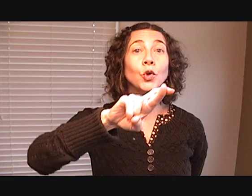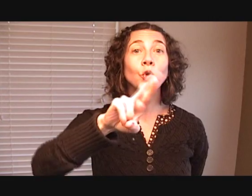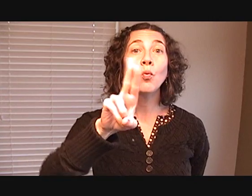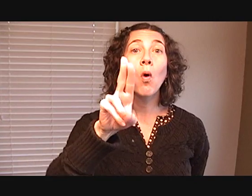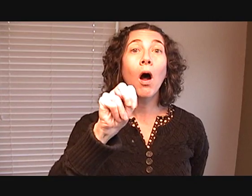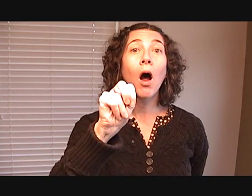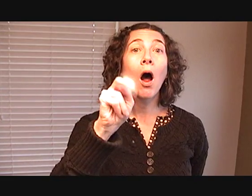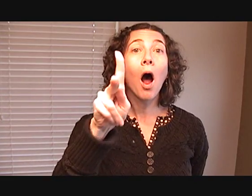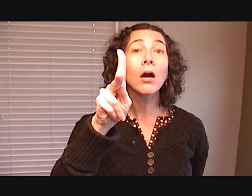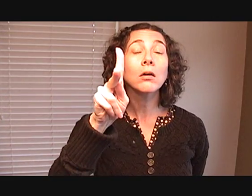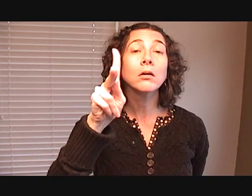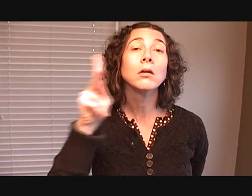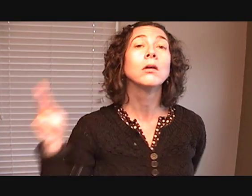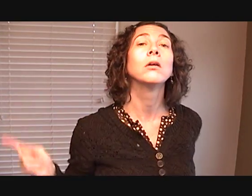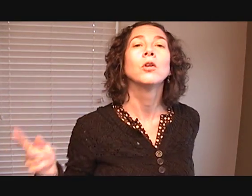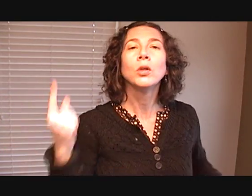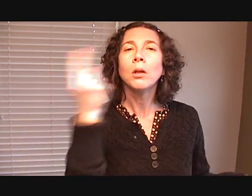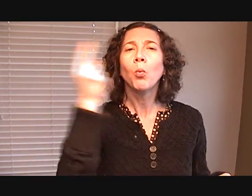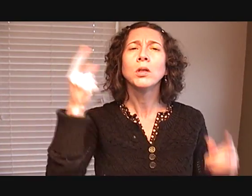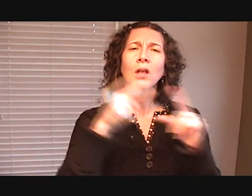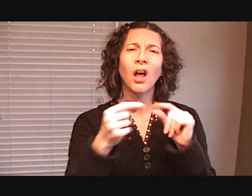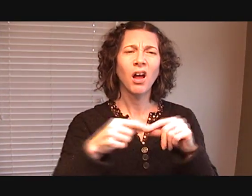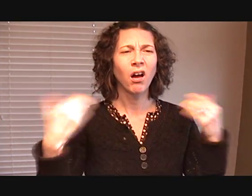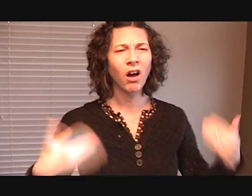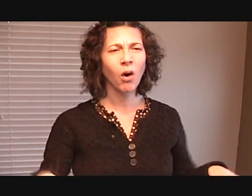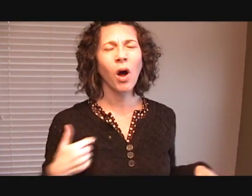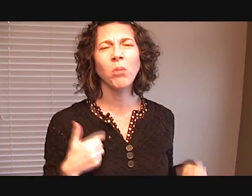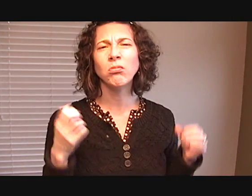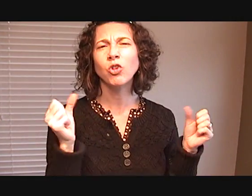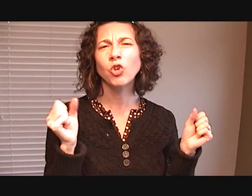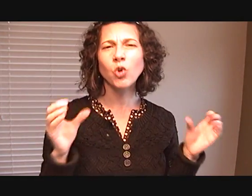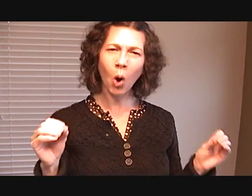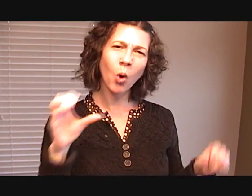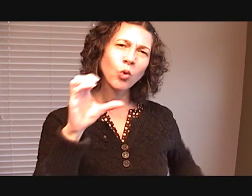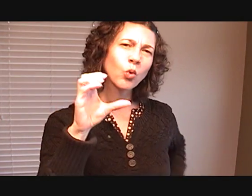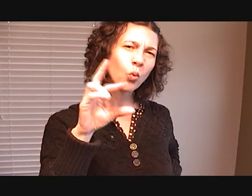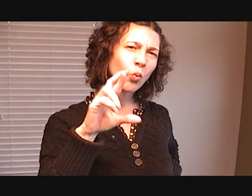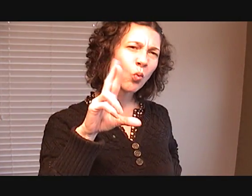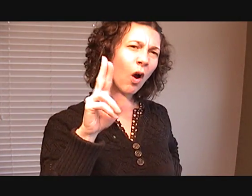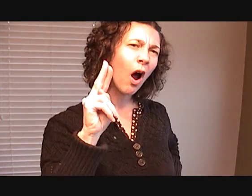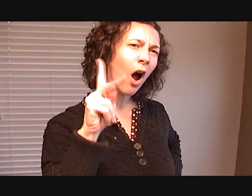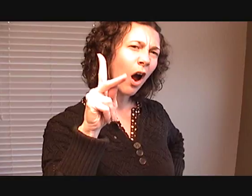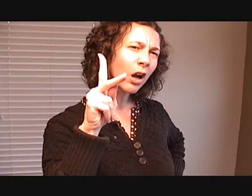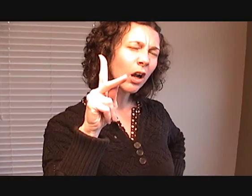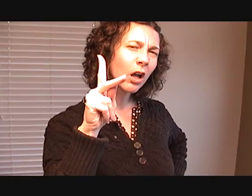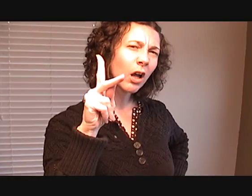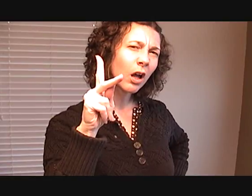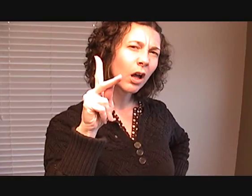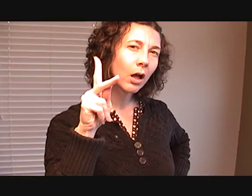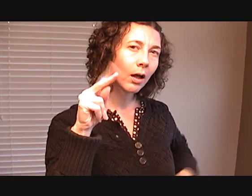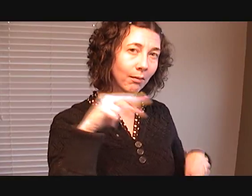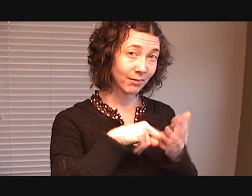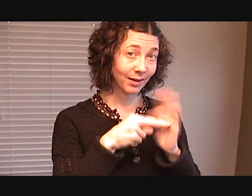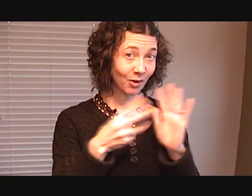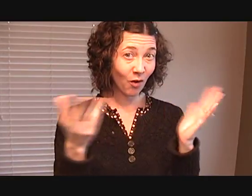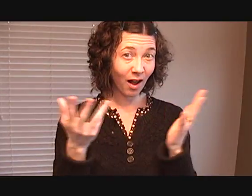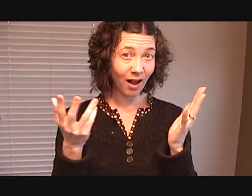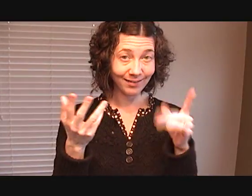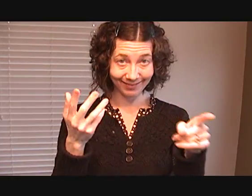cut off Positive, encouraging, hey, love. It's a new one from Phil Wickham and Bart Miller and